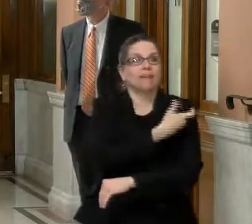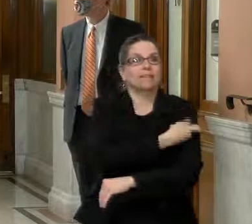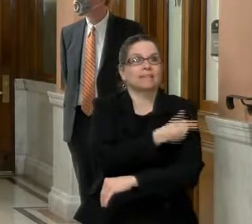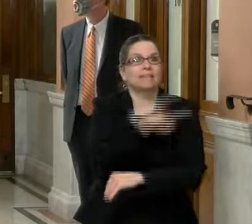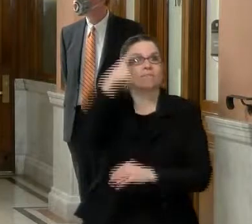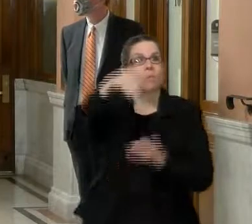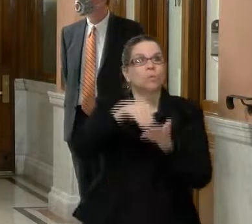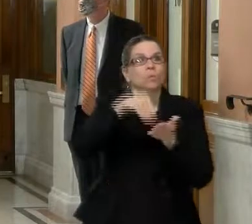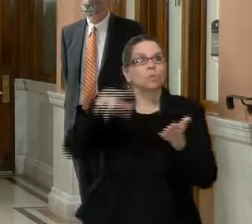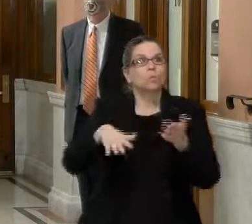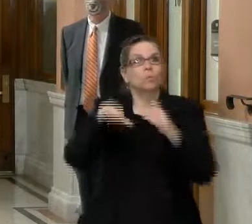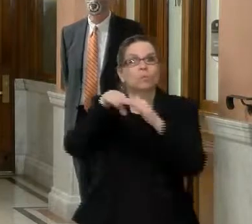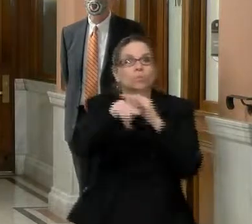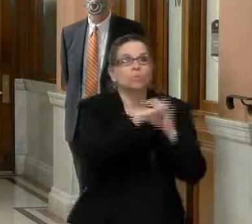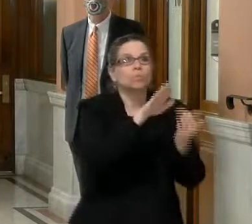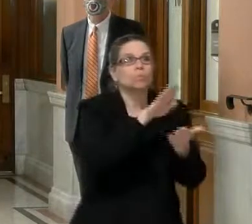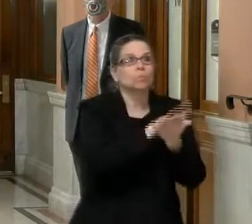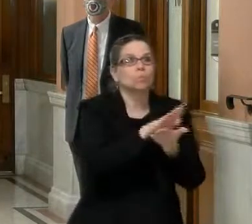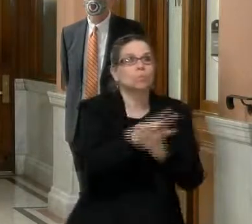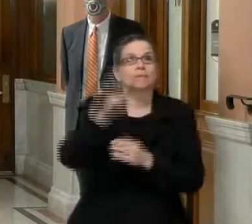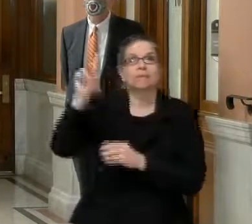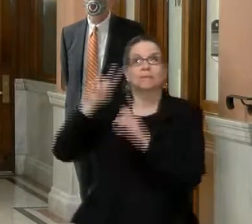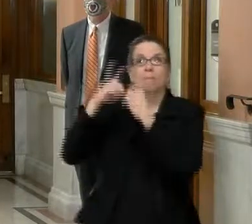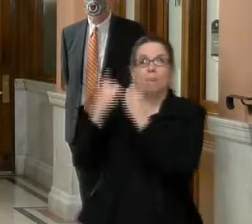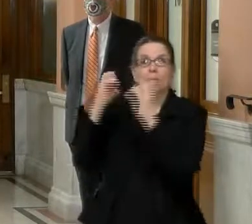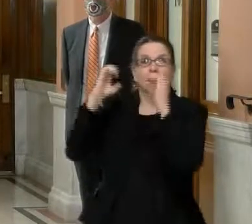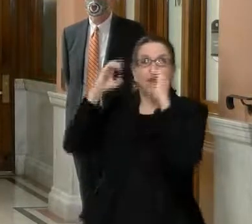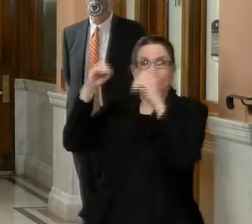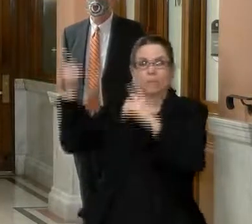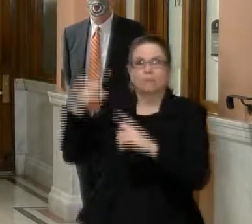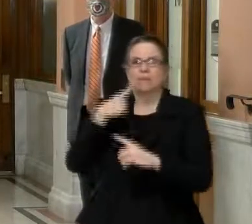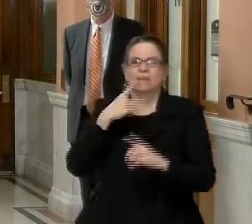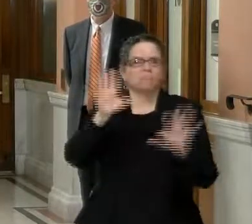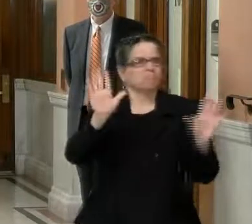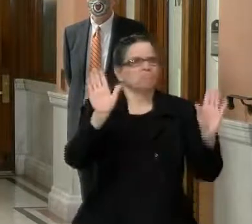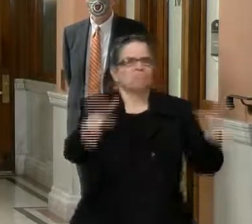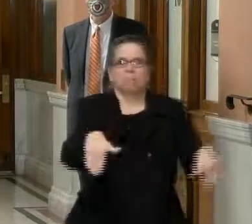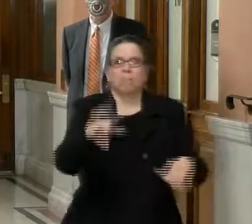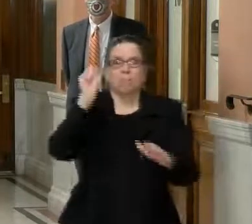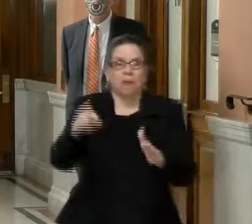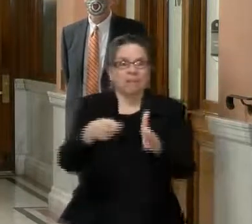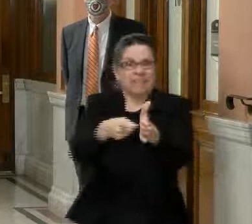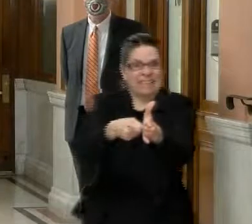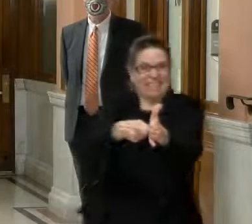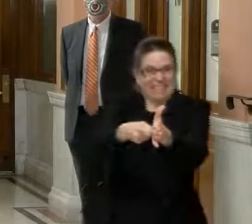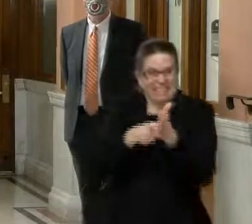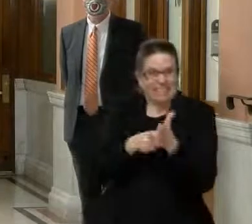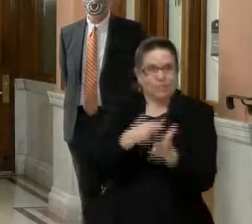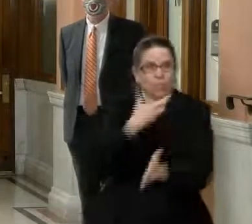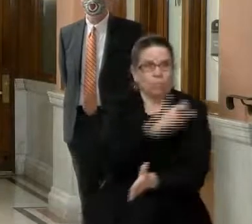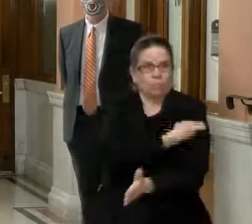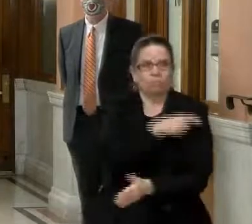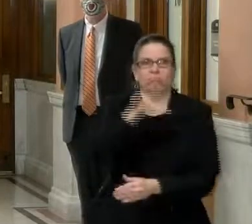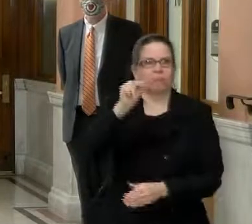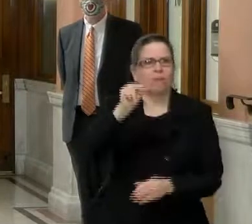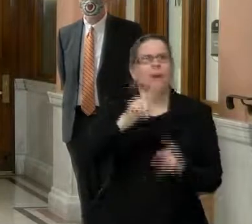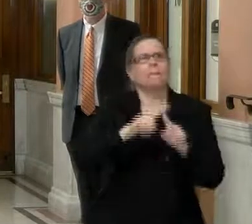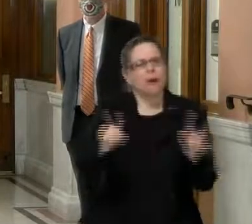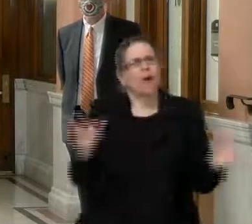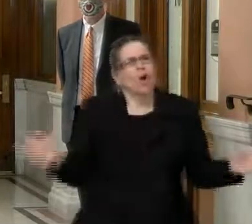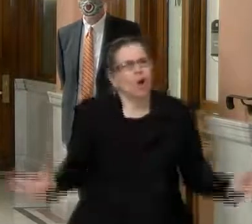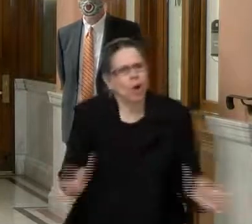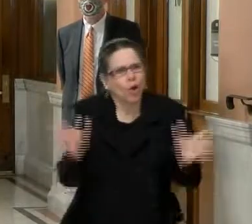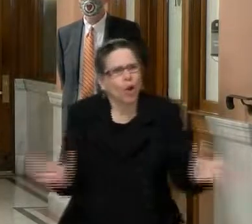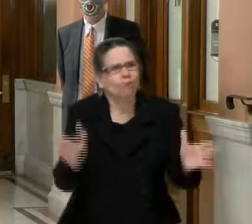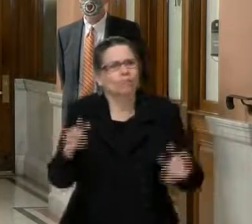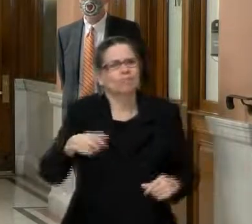to school. That said, uh, we still encountering parents to vaccinate their students. We've had a very mild flu season, and